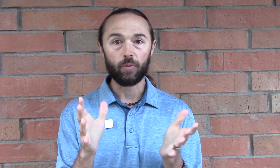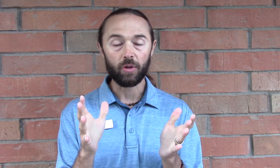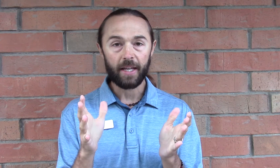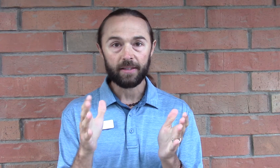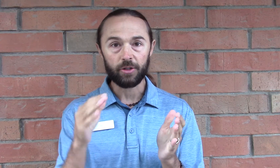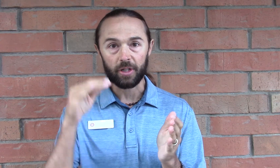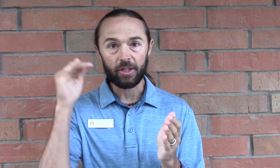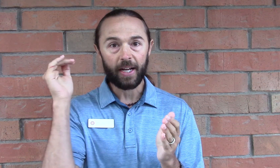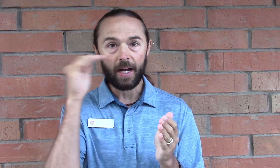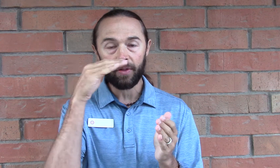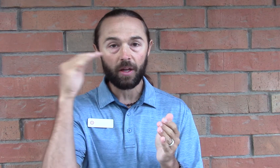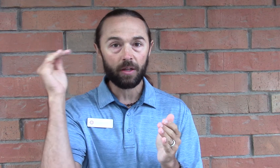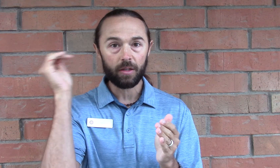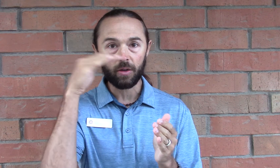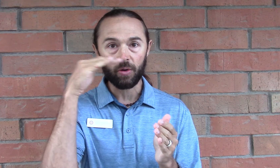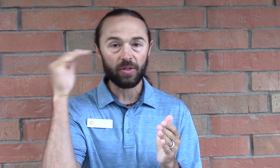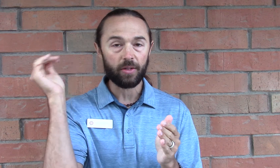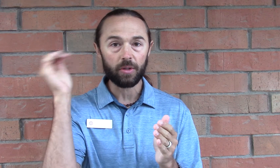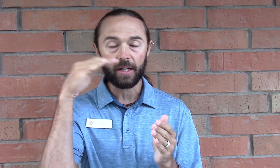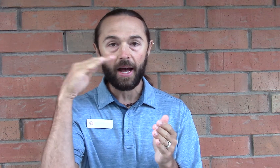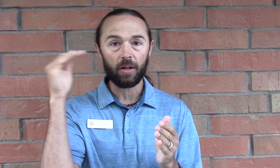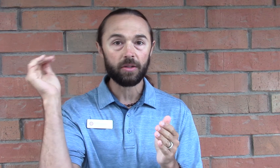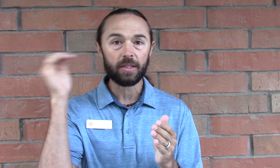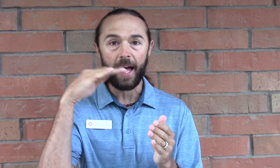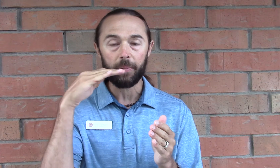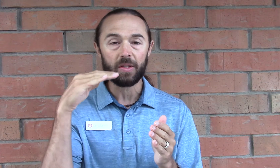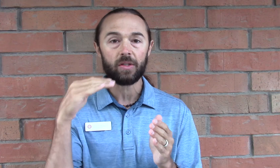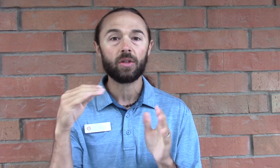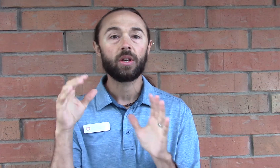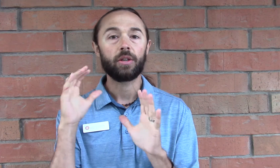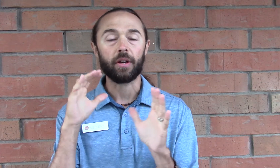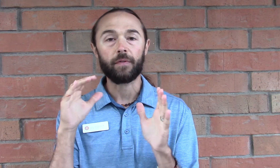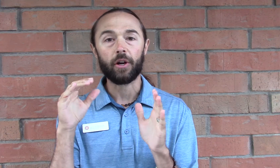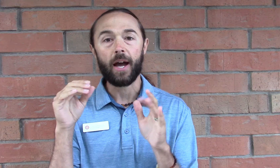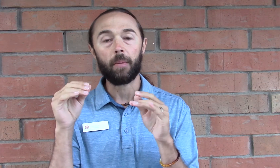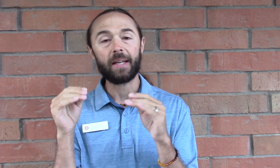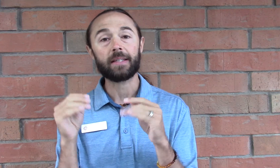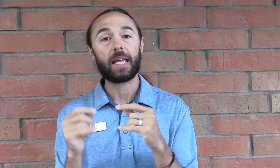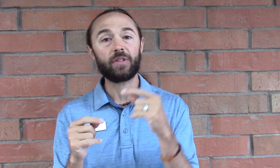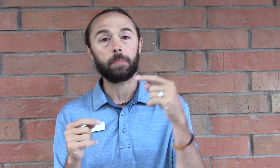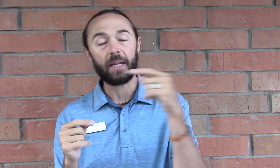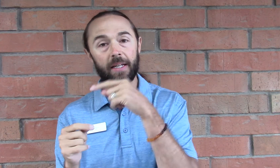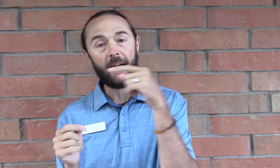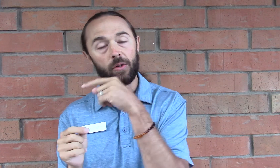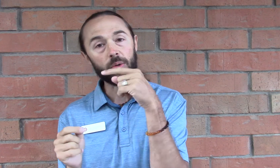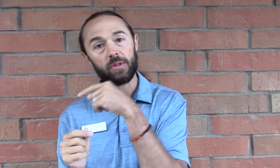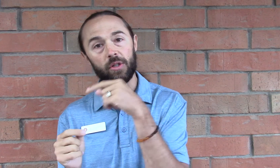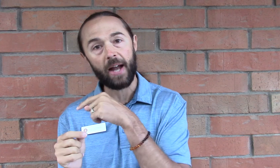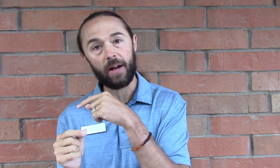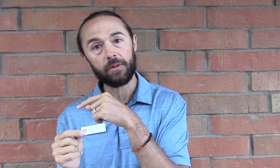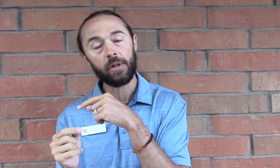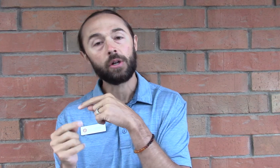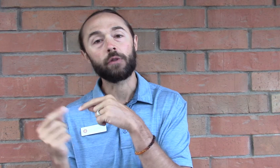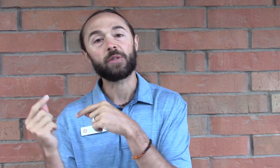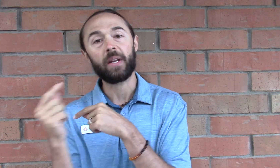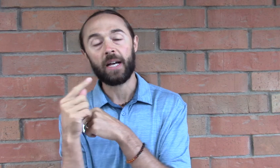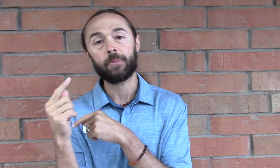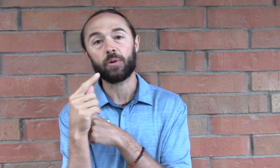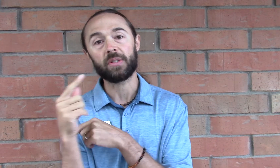roll test. You're going to check out the the horizontal canal nystagmus. You're going to figure out basically if it's beating down towards the ground or if it's beating up towards the